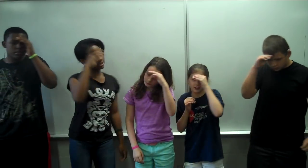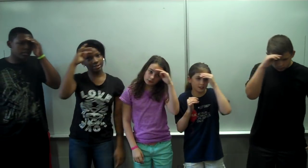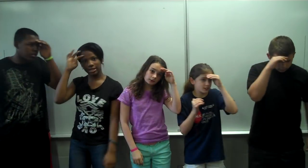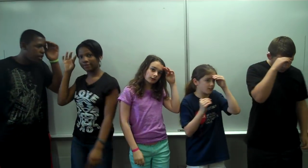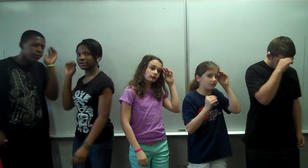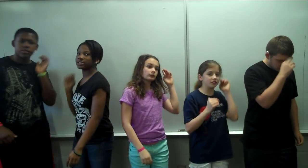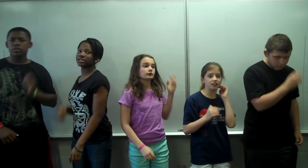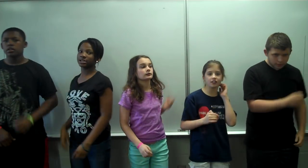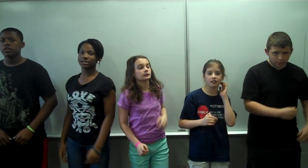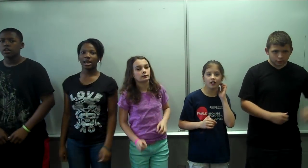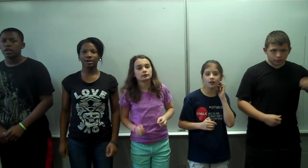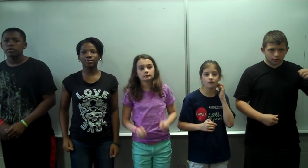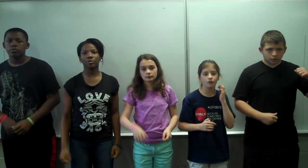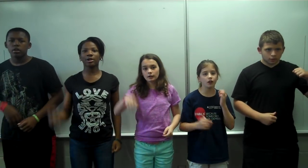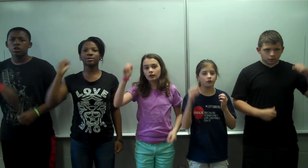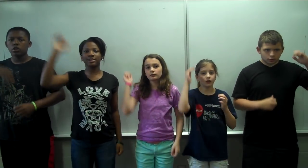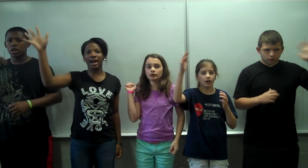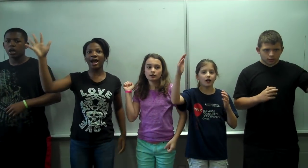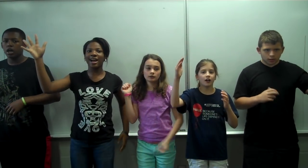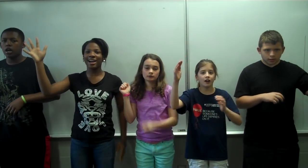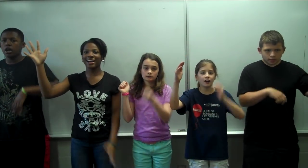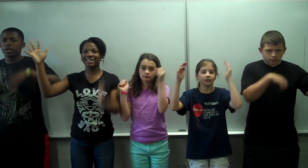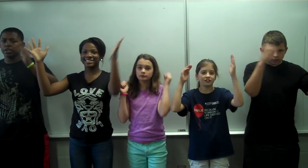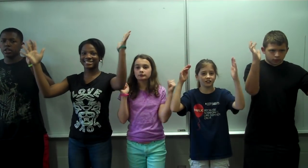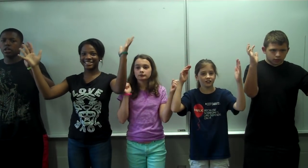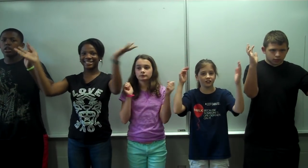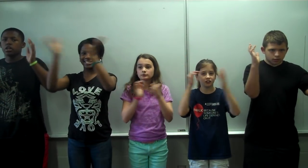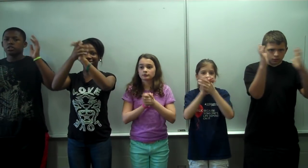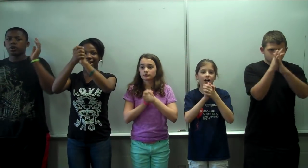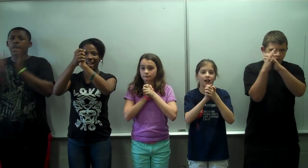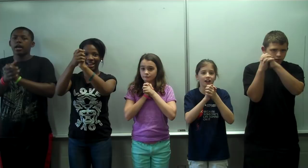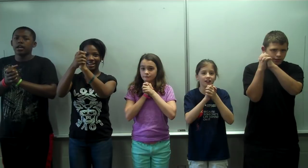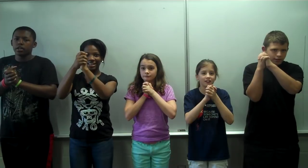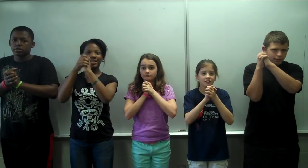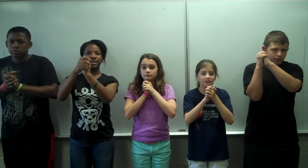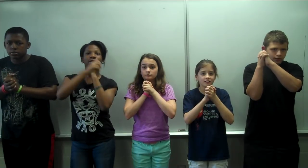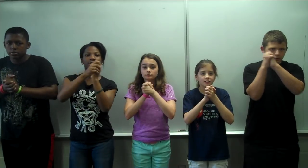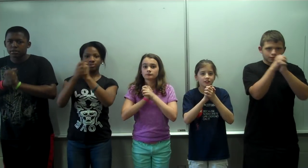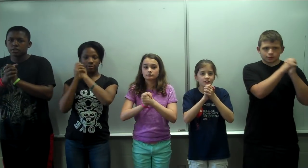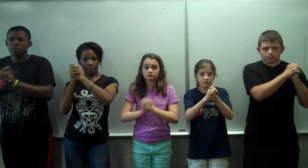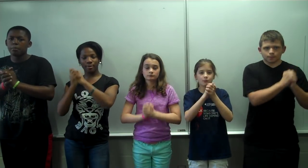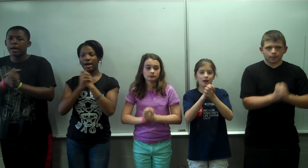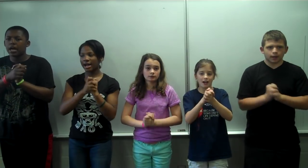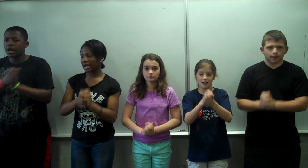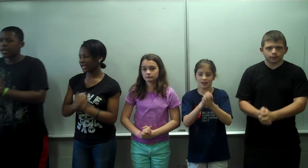in this life As the Enlightened, one O'Ghandi tried to combine